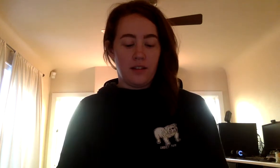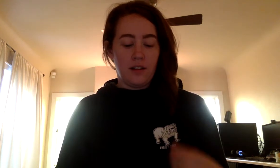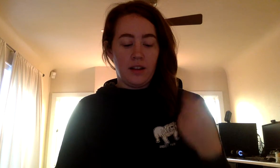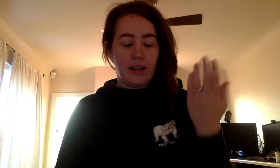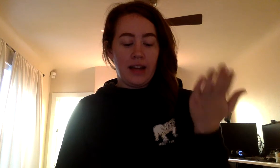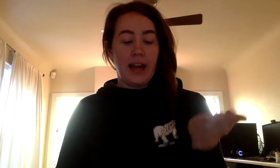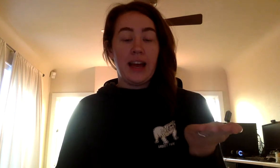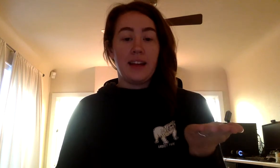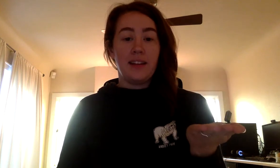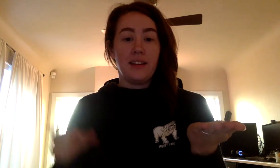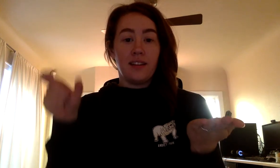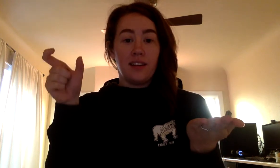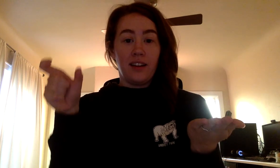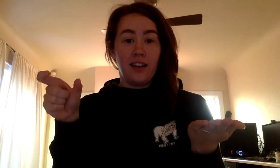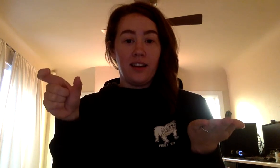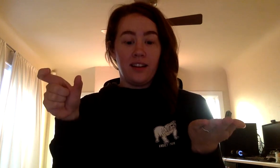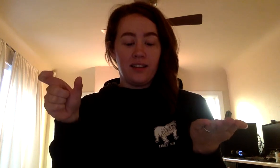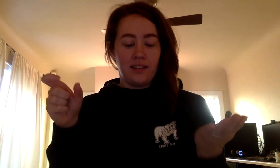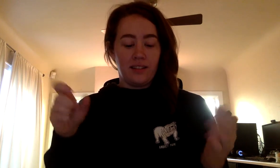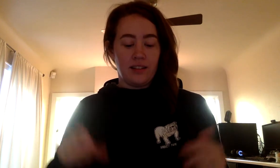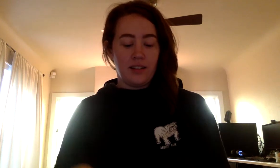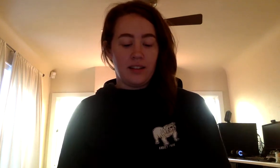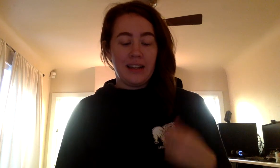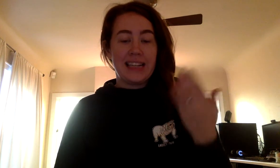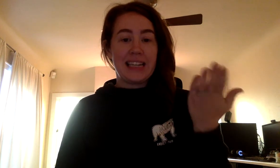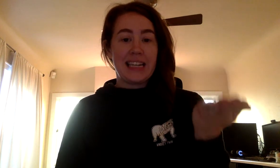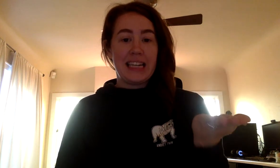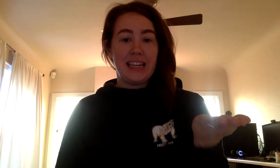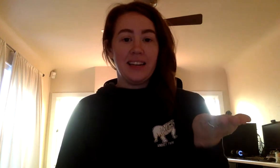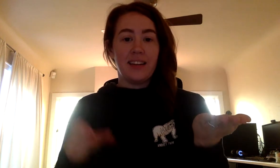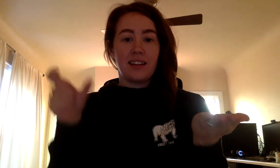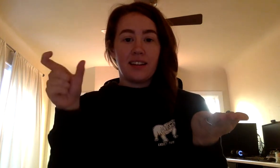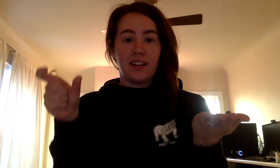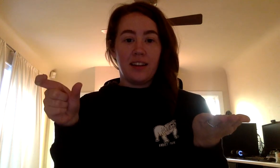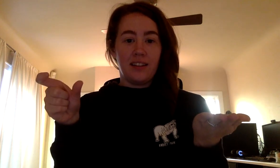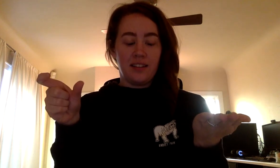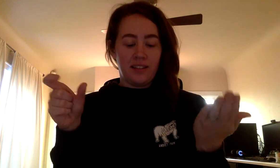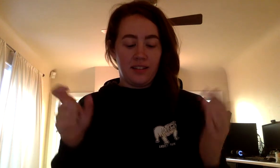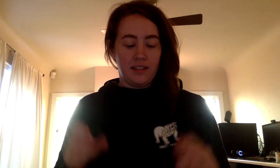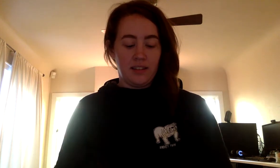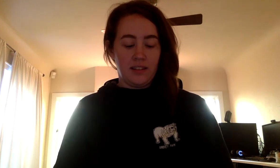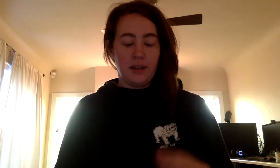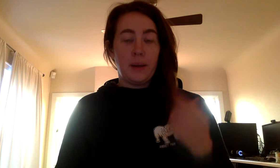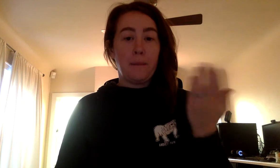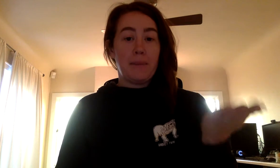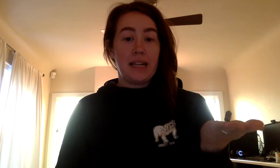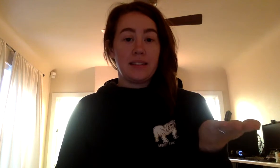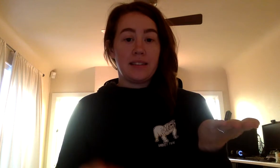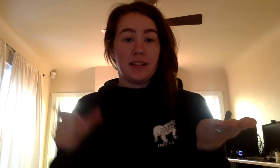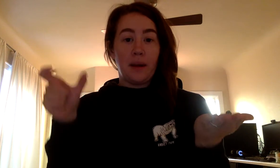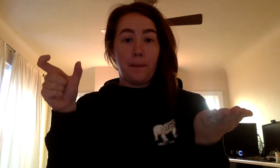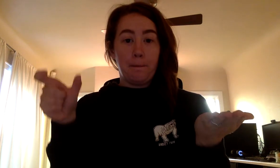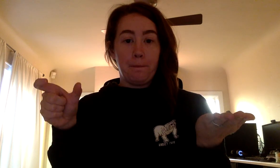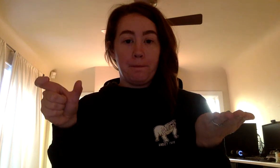Head, k. Key, k. Meat, m.